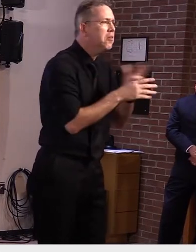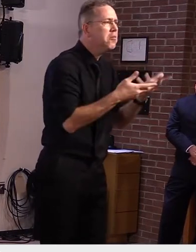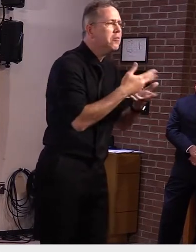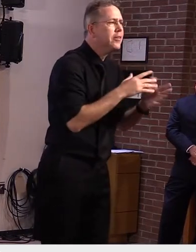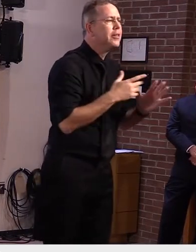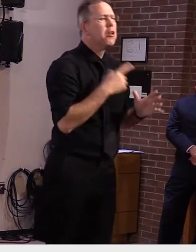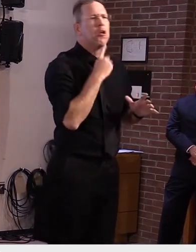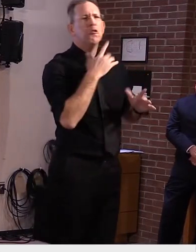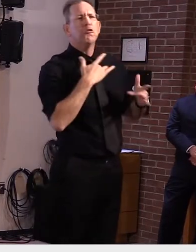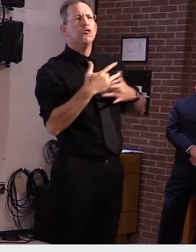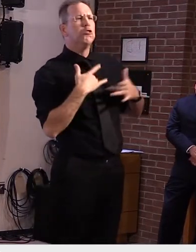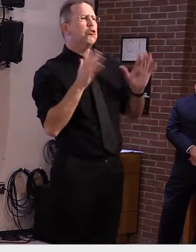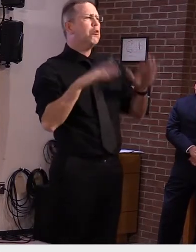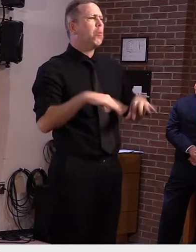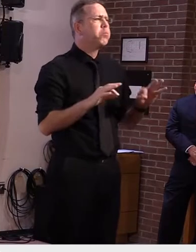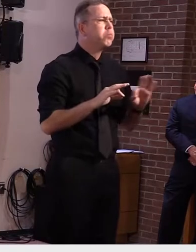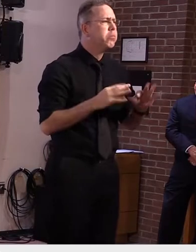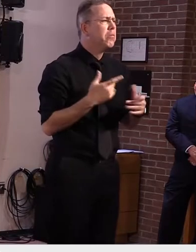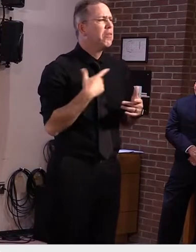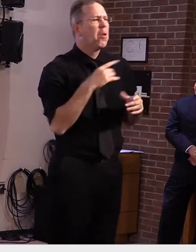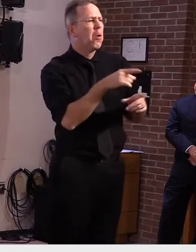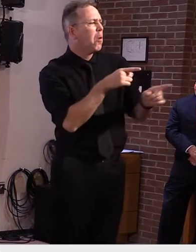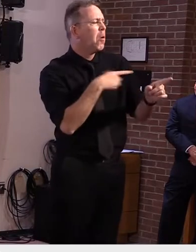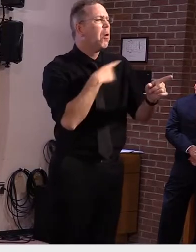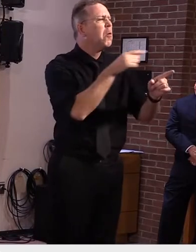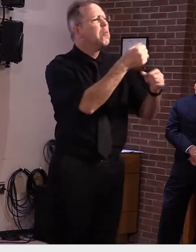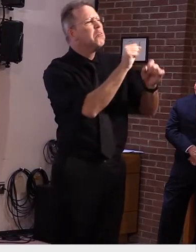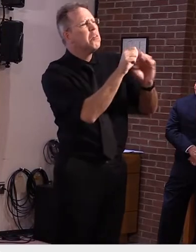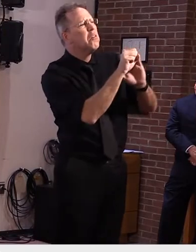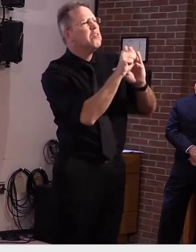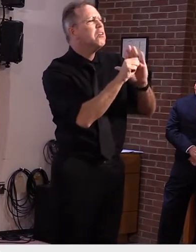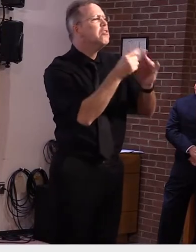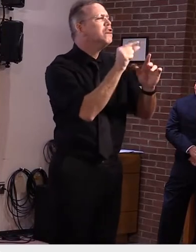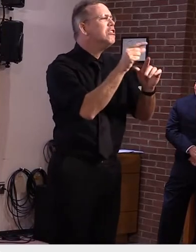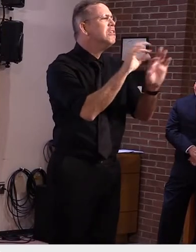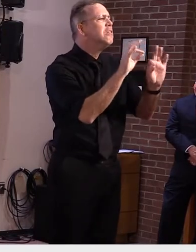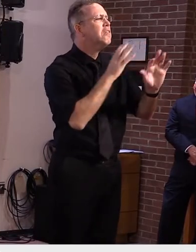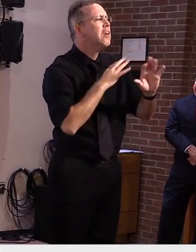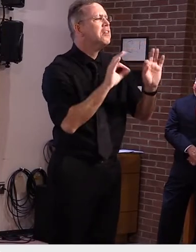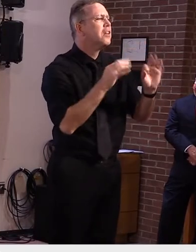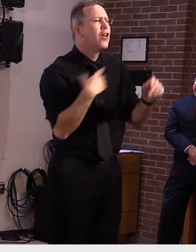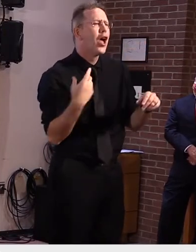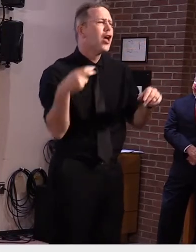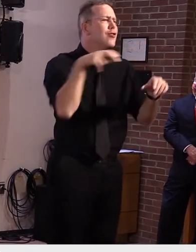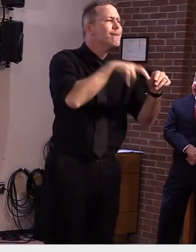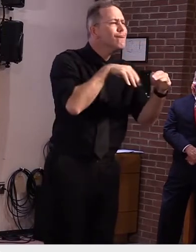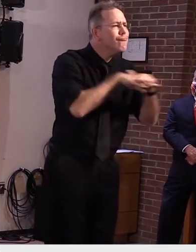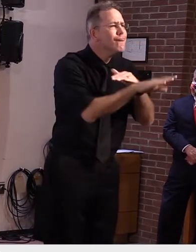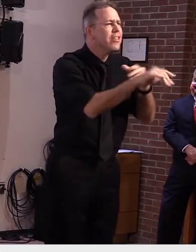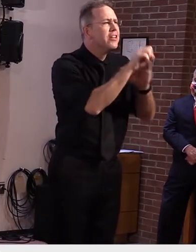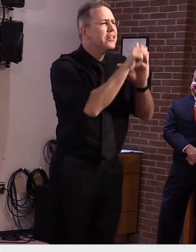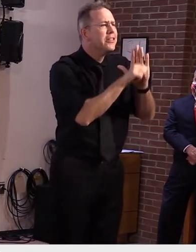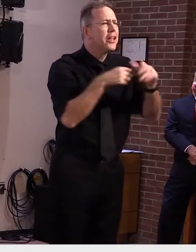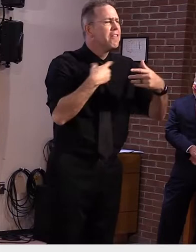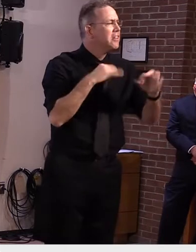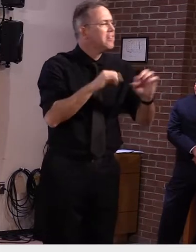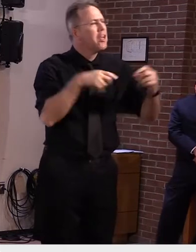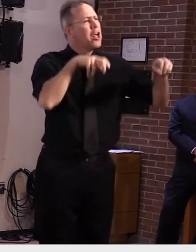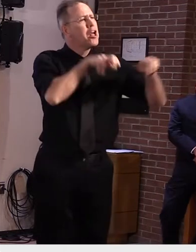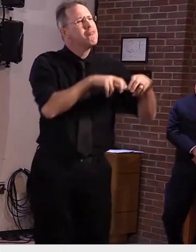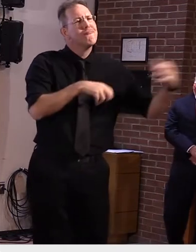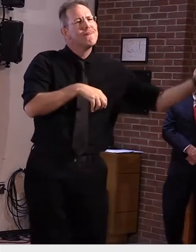their county and whether it's green. We might sit closer to them, spend more time together, or take our masks off.